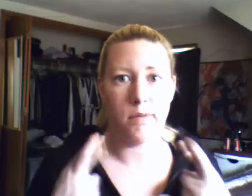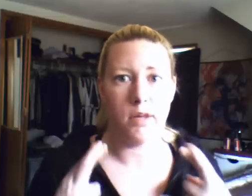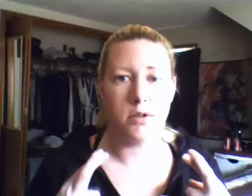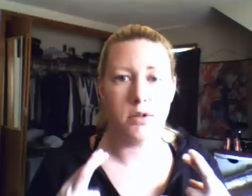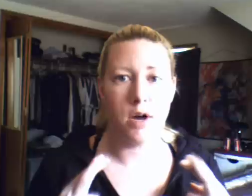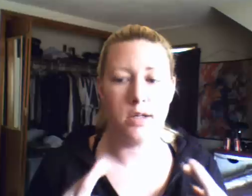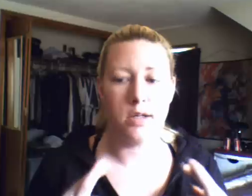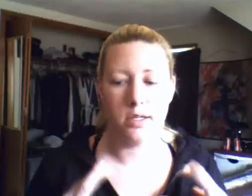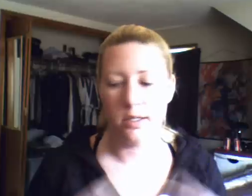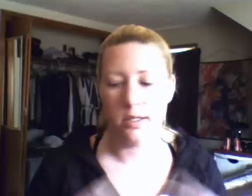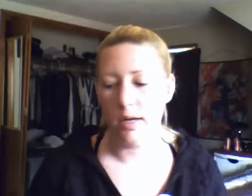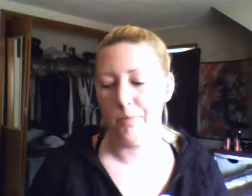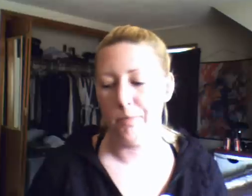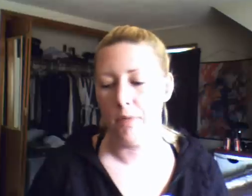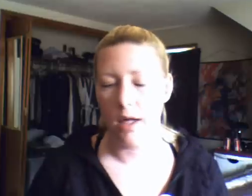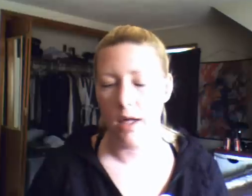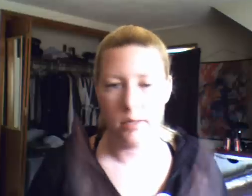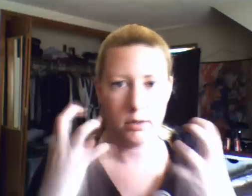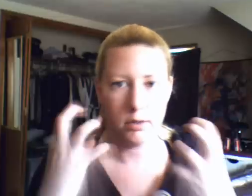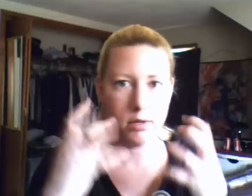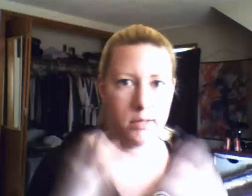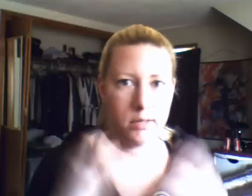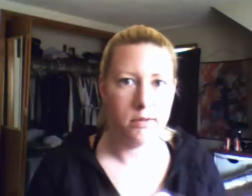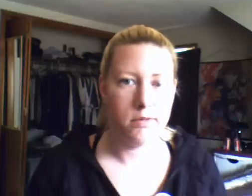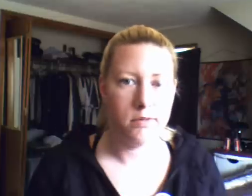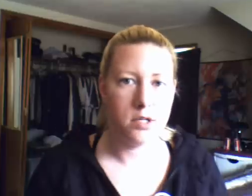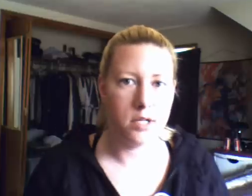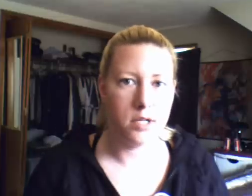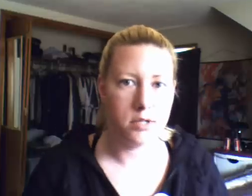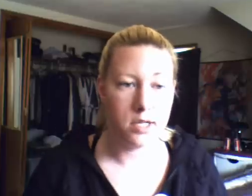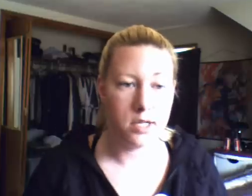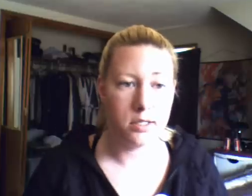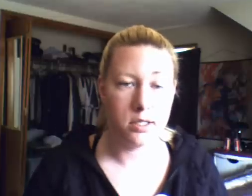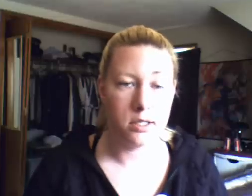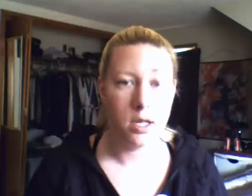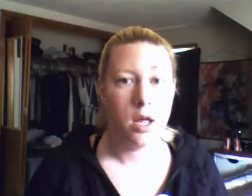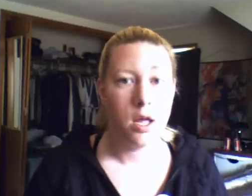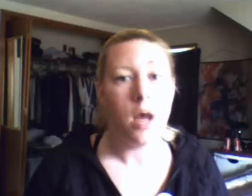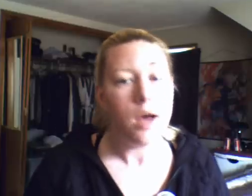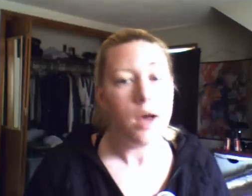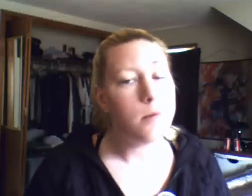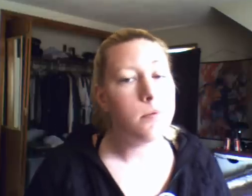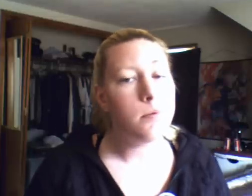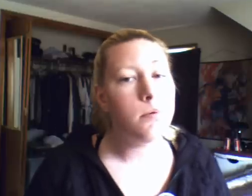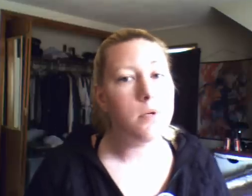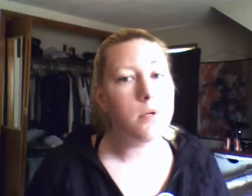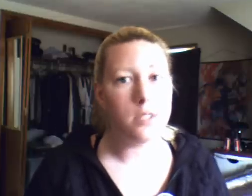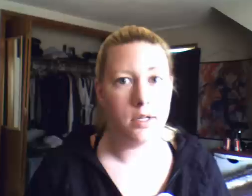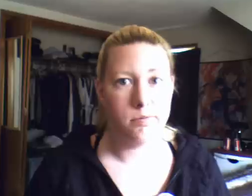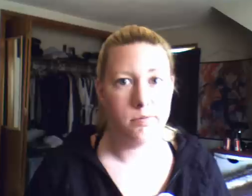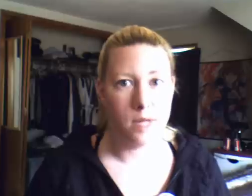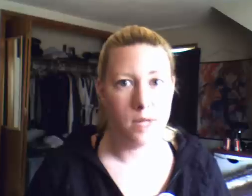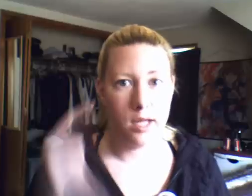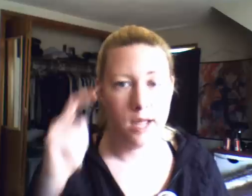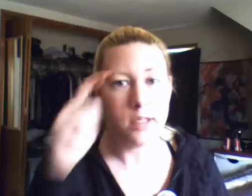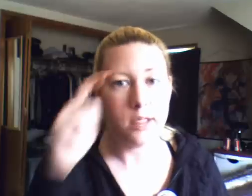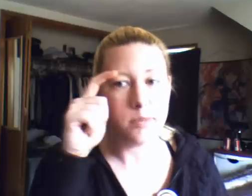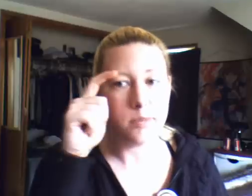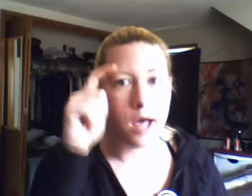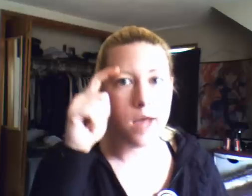my fingers crossed because um I'll keep doing all my facial exercises because I would really love my at least my